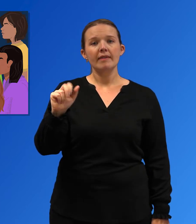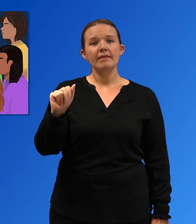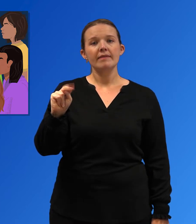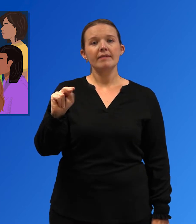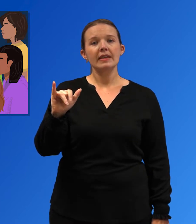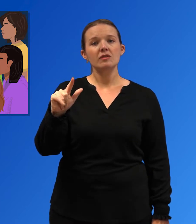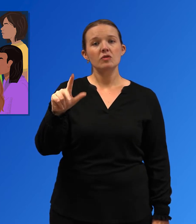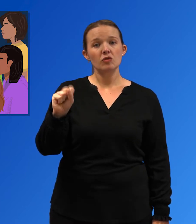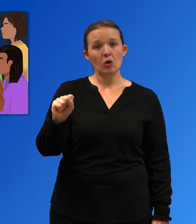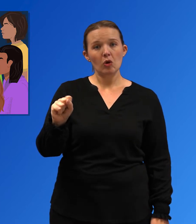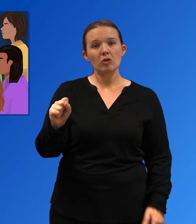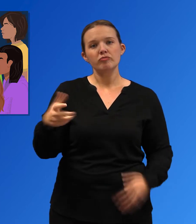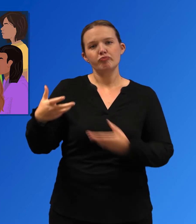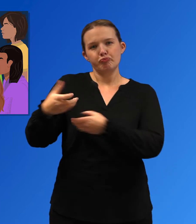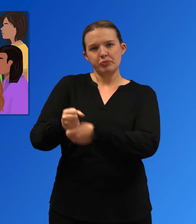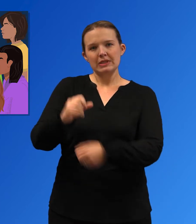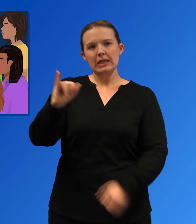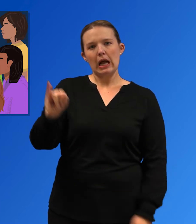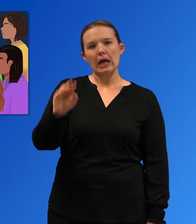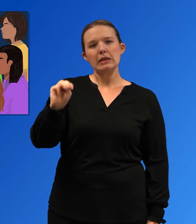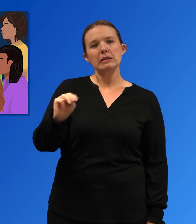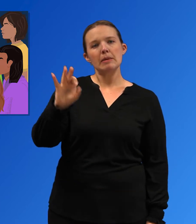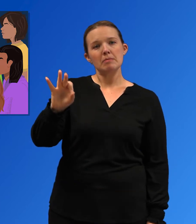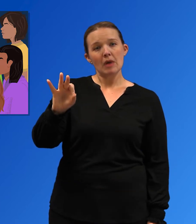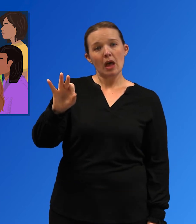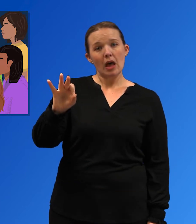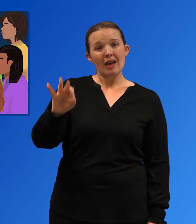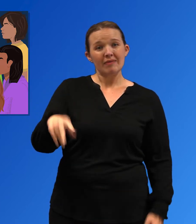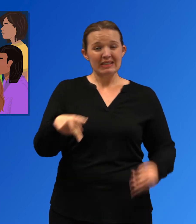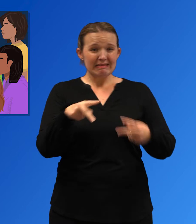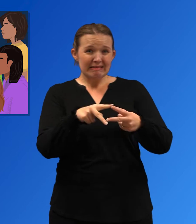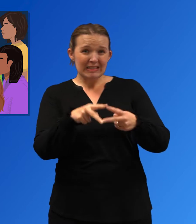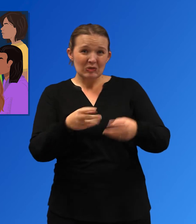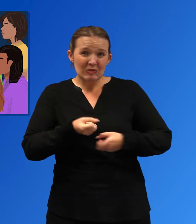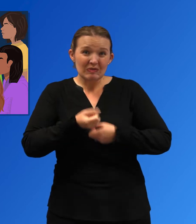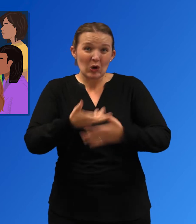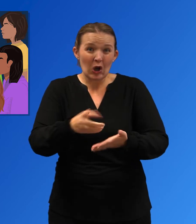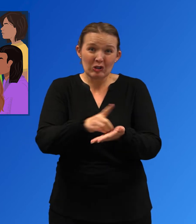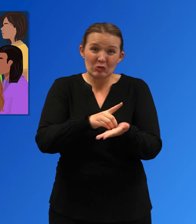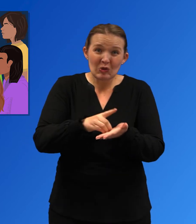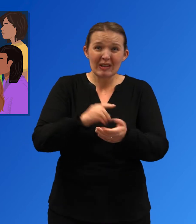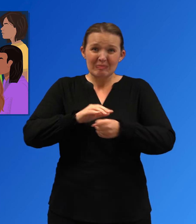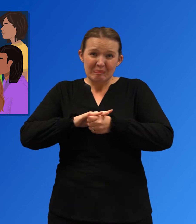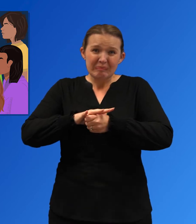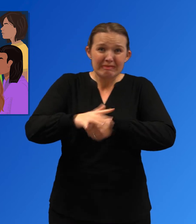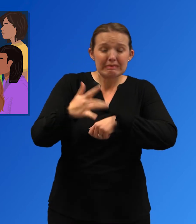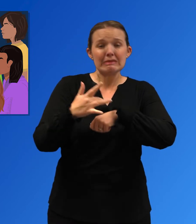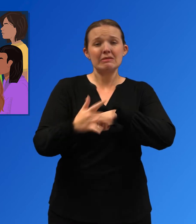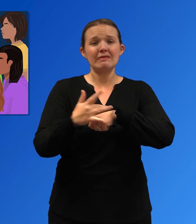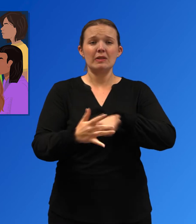manufactured fentanyls, or IMFs, in the drug supply are major concerns.